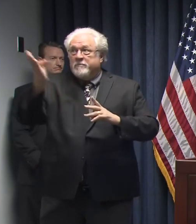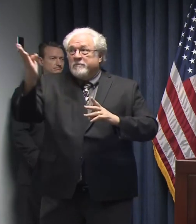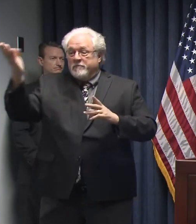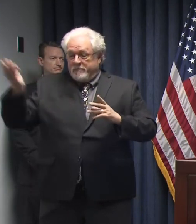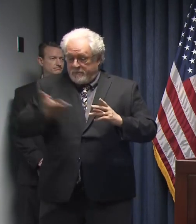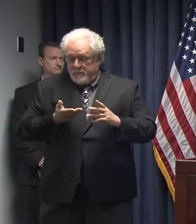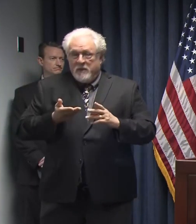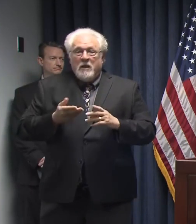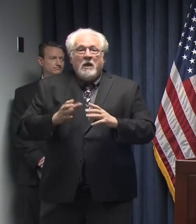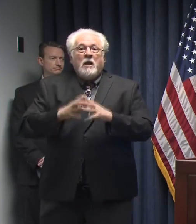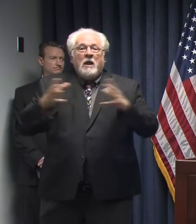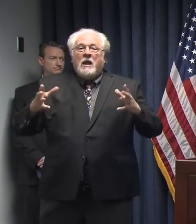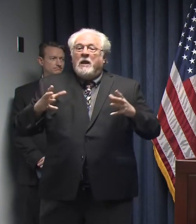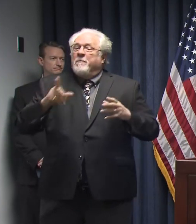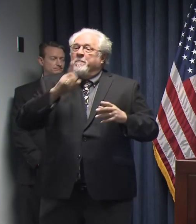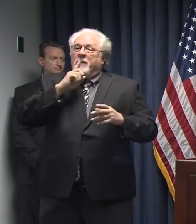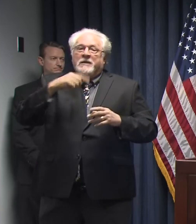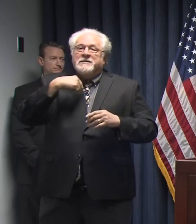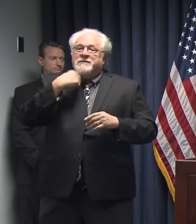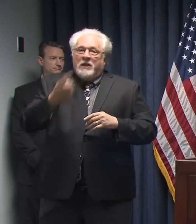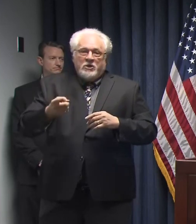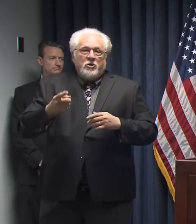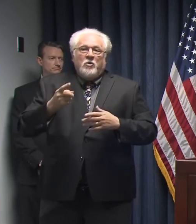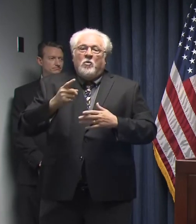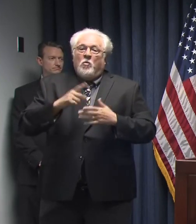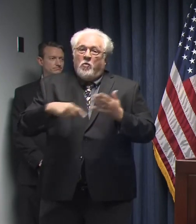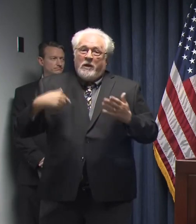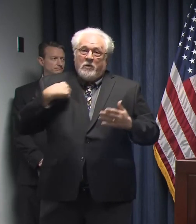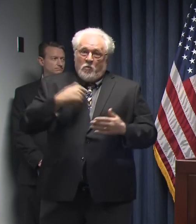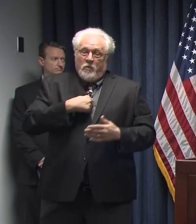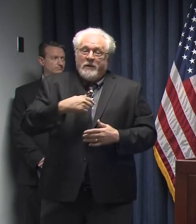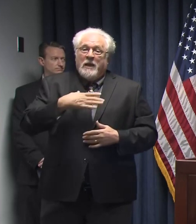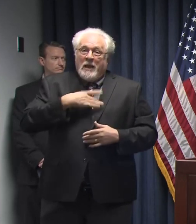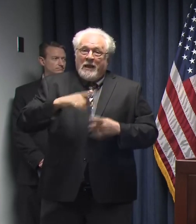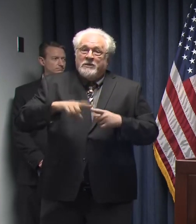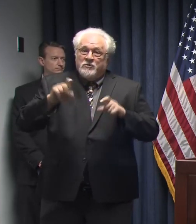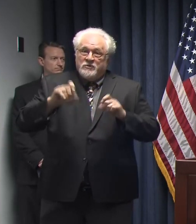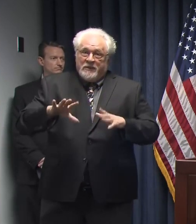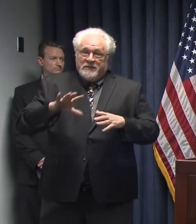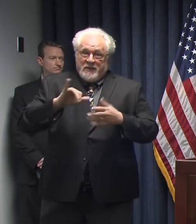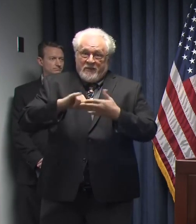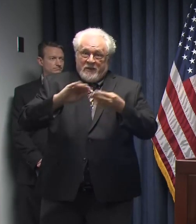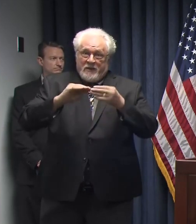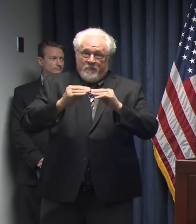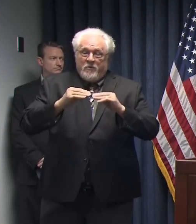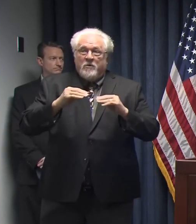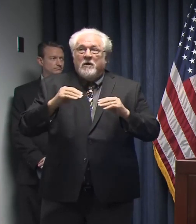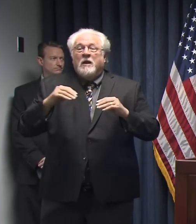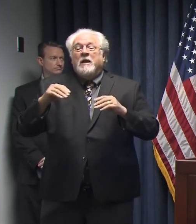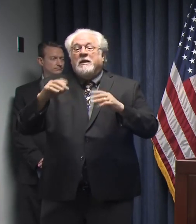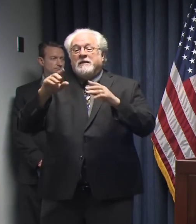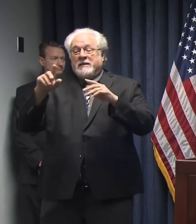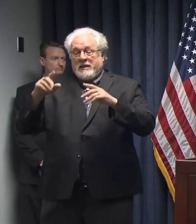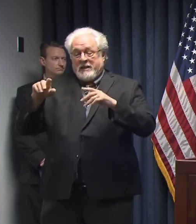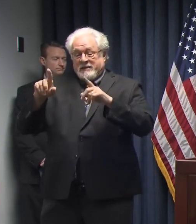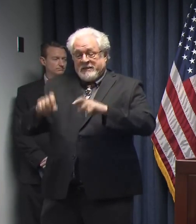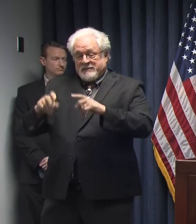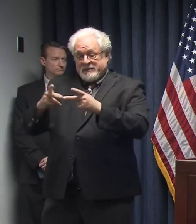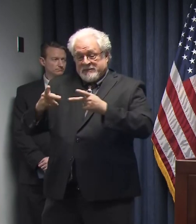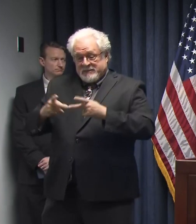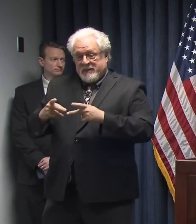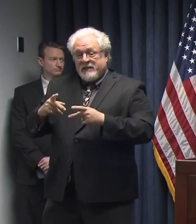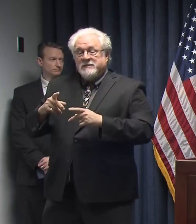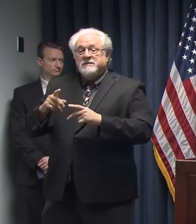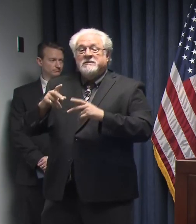I will not tell you that we're testing in the numbers that we would like. I do anticipate that the testing sites, the number of tests